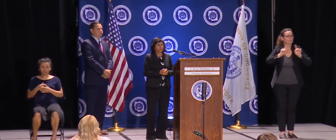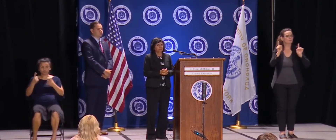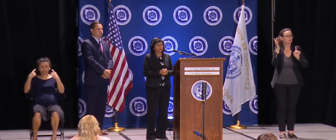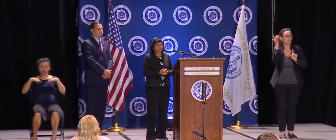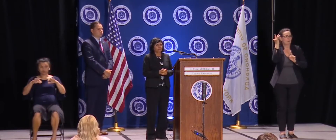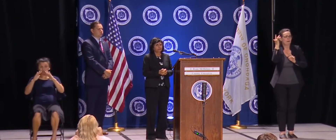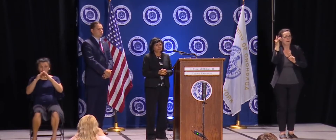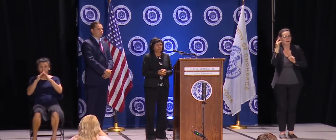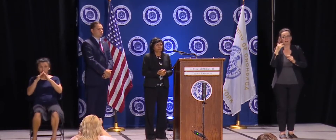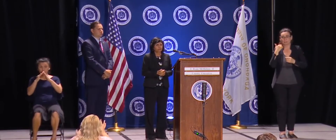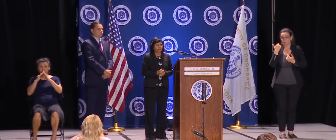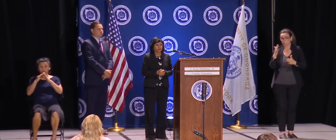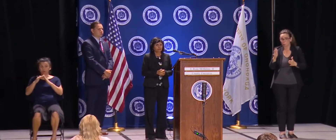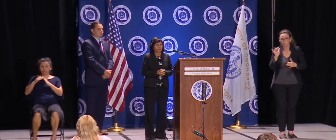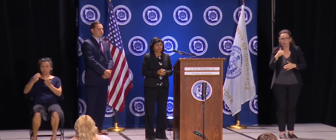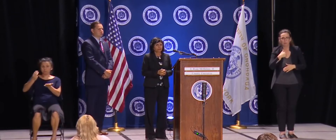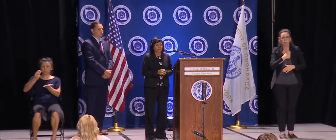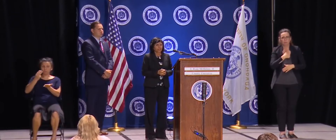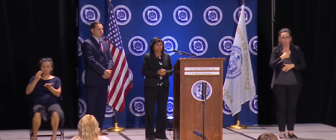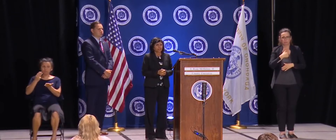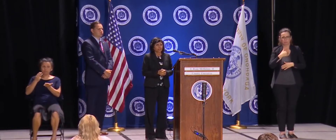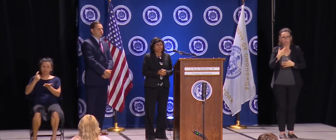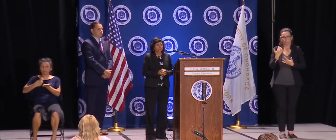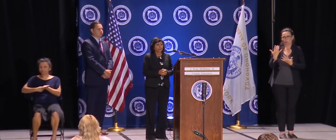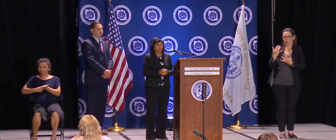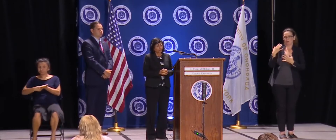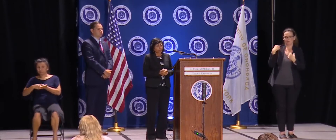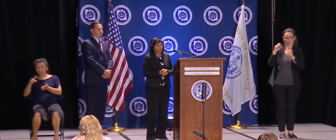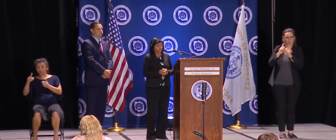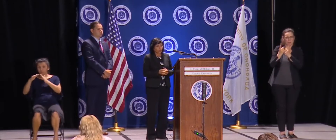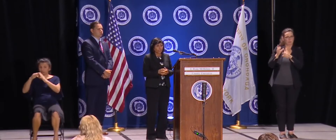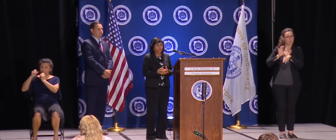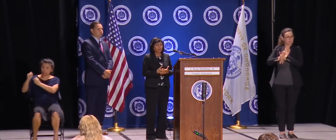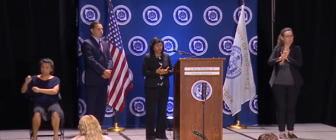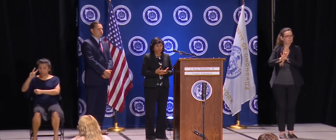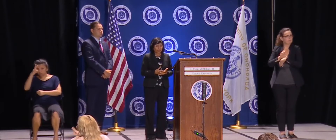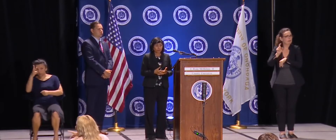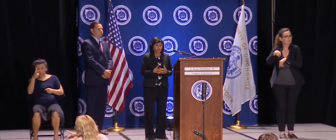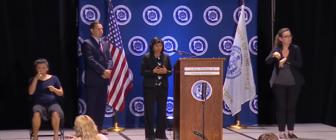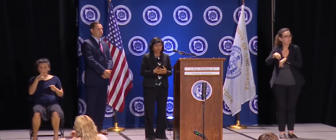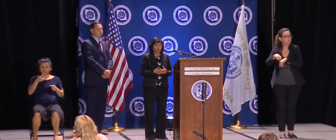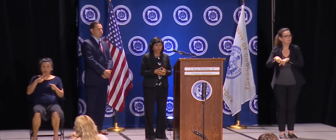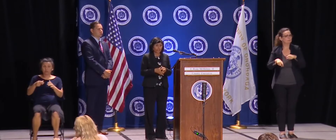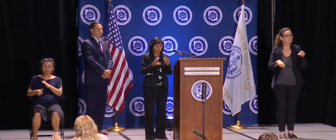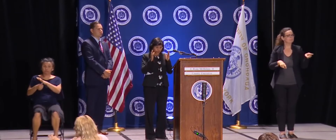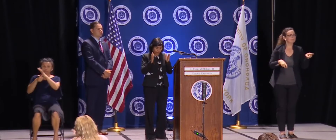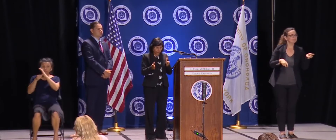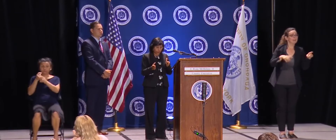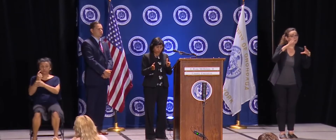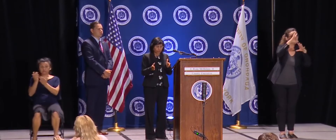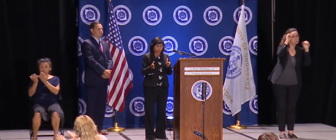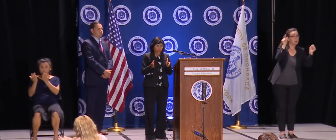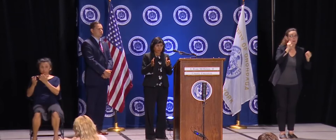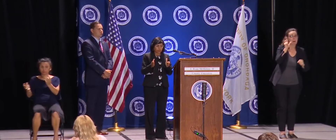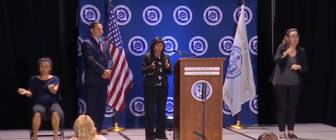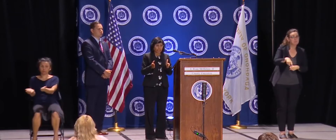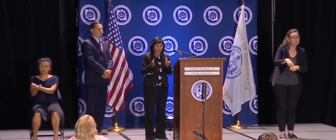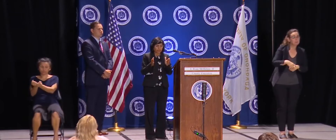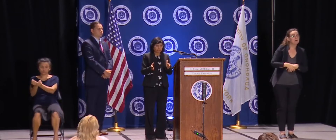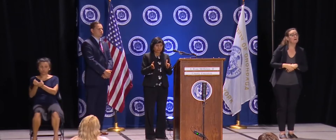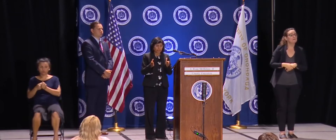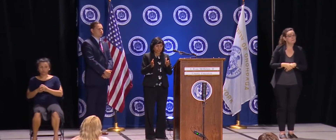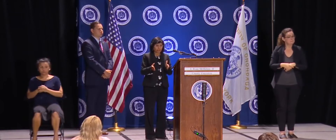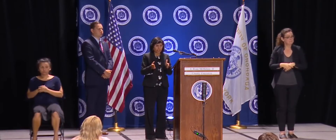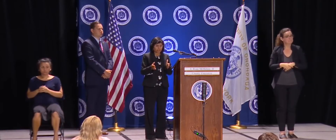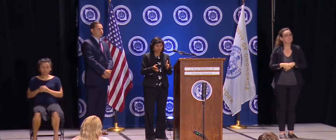choose to cancel that class for two weeks. So, yes, we can provide the, we will provide, this is what we provide,